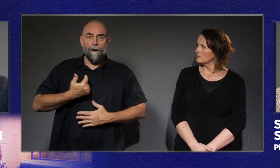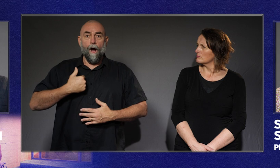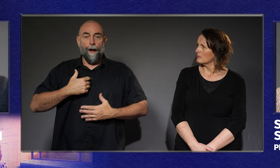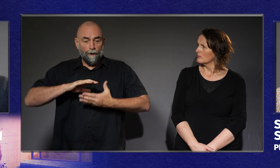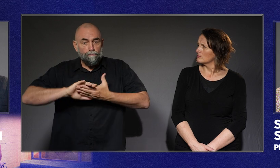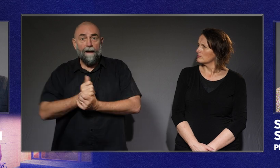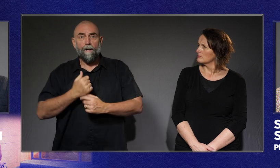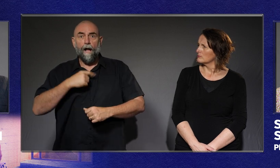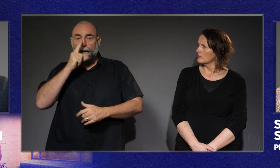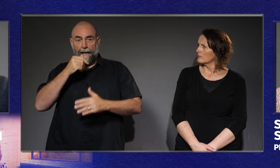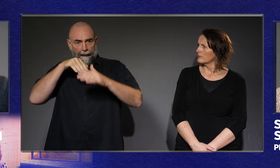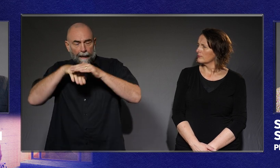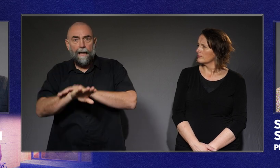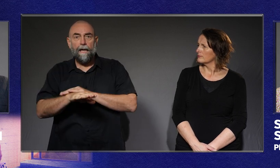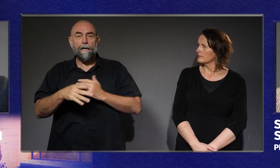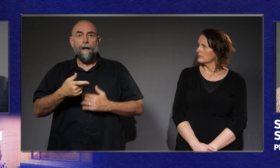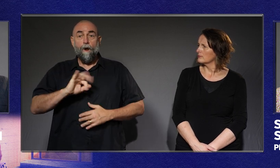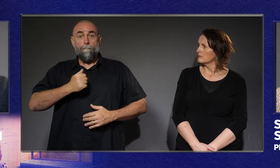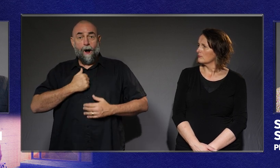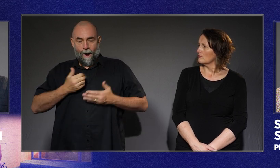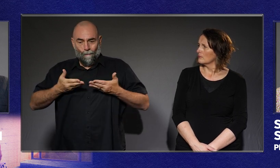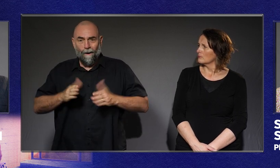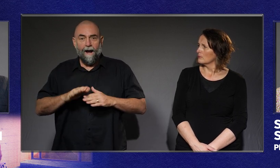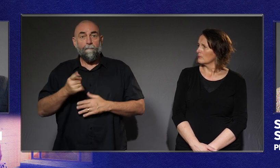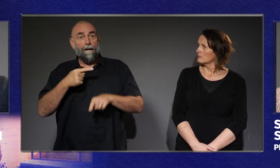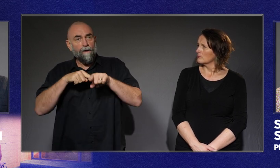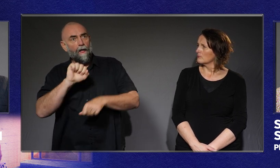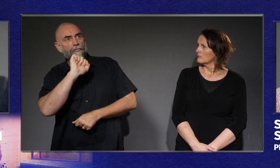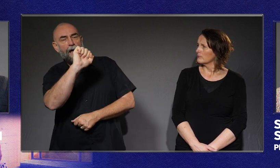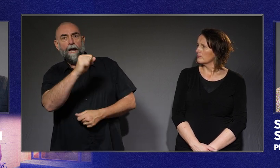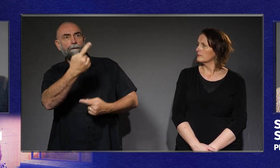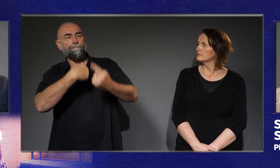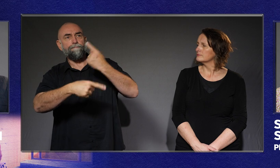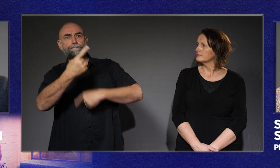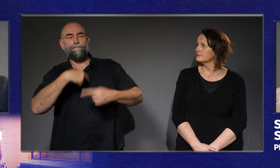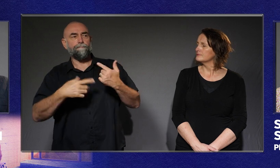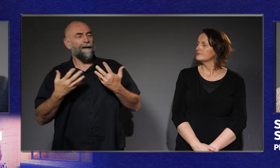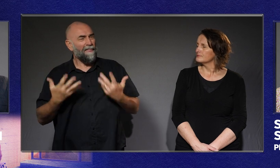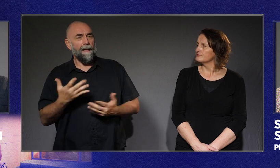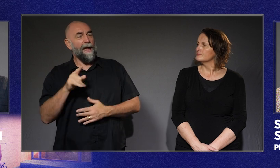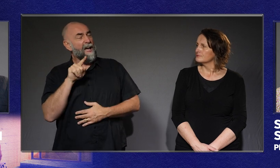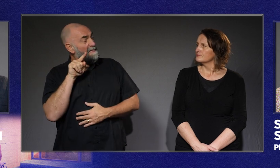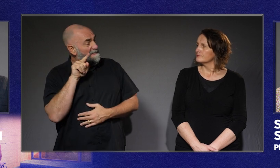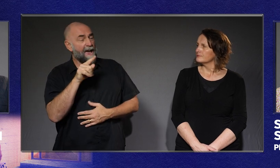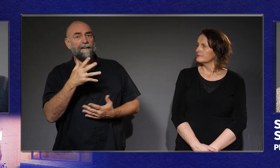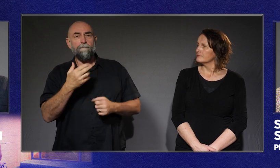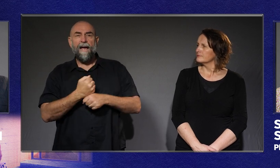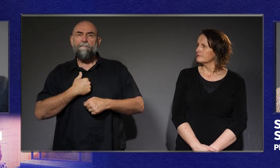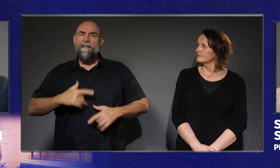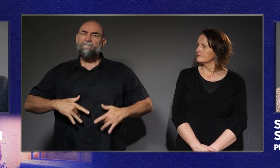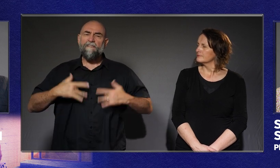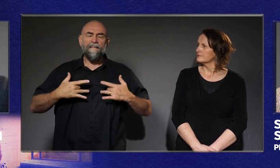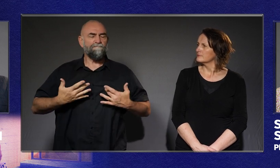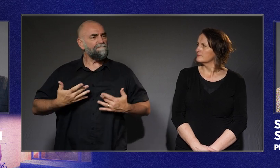just to enter this space. Not on my terms, but on their terms. And that, that just feels